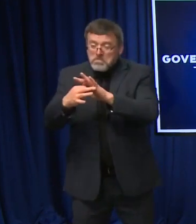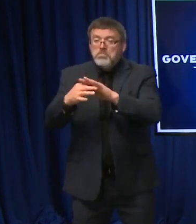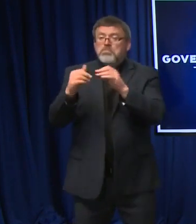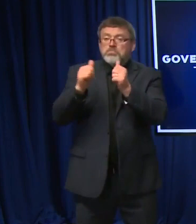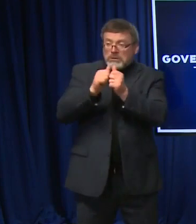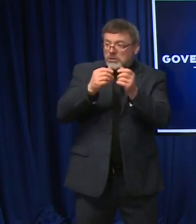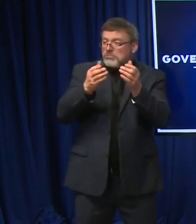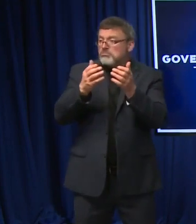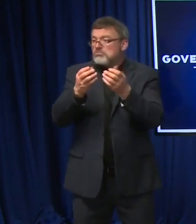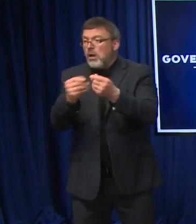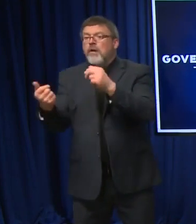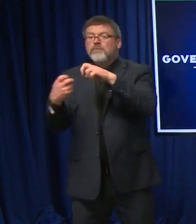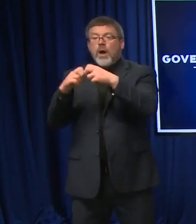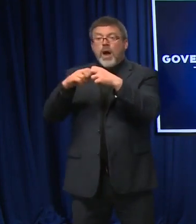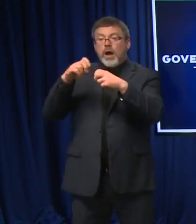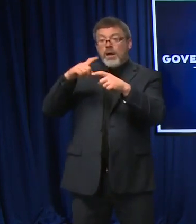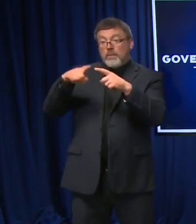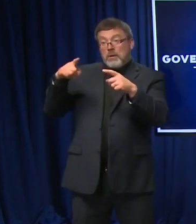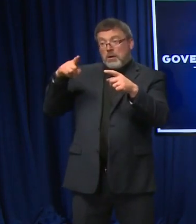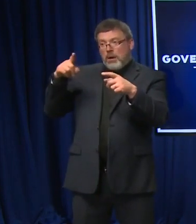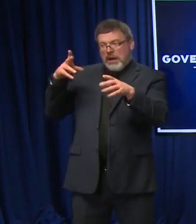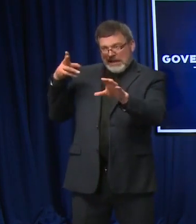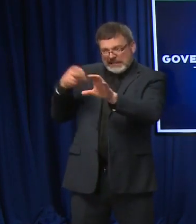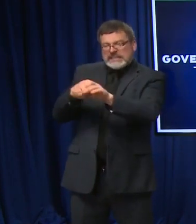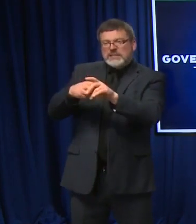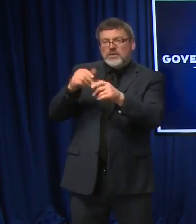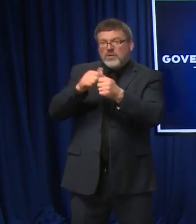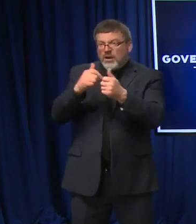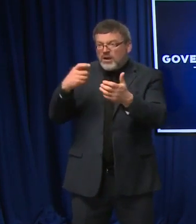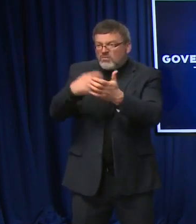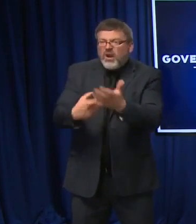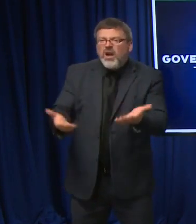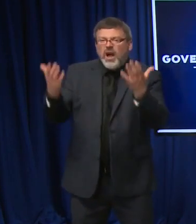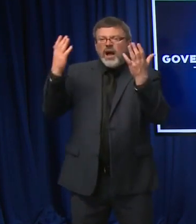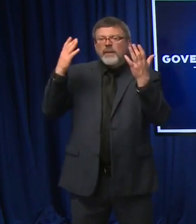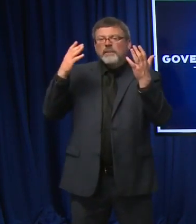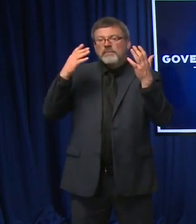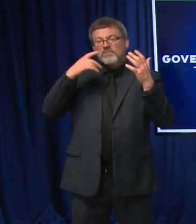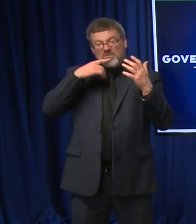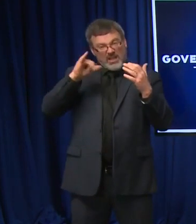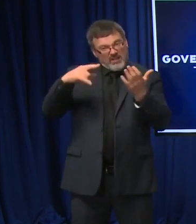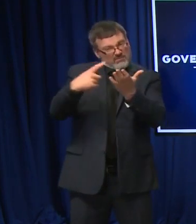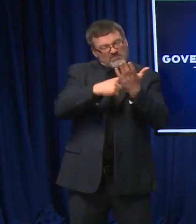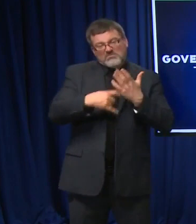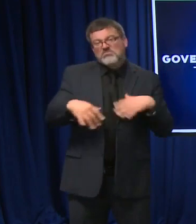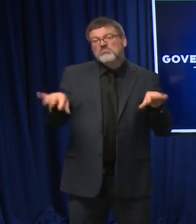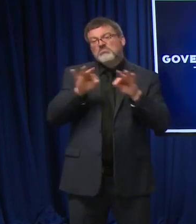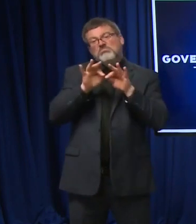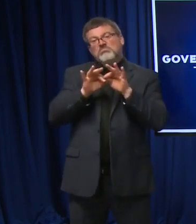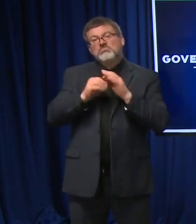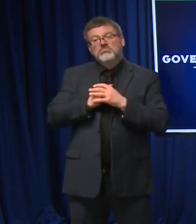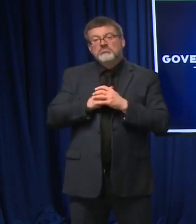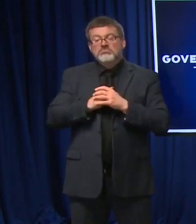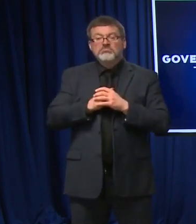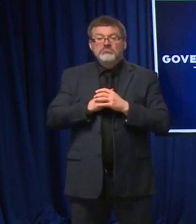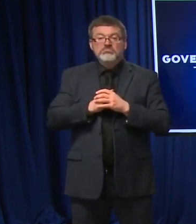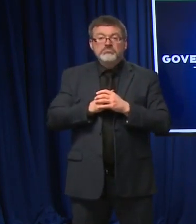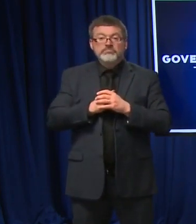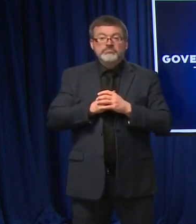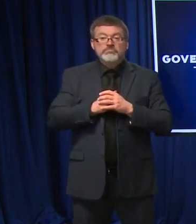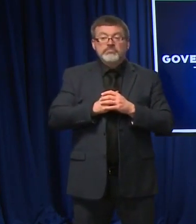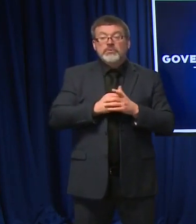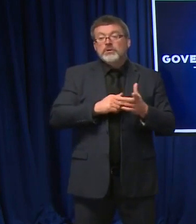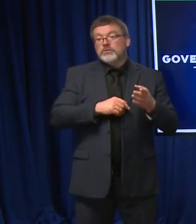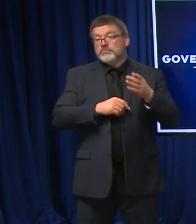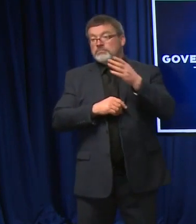inflationary issues or workforce issues is going to be very important. And your last phone question, Governor, comes from Ali Pham with